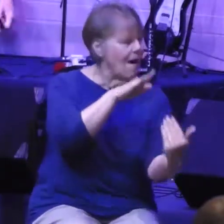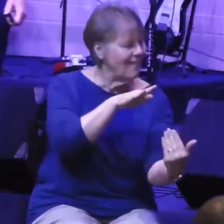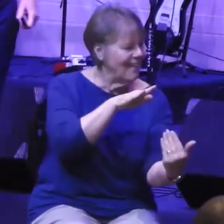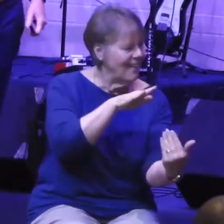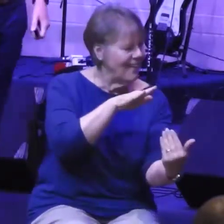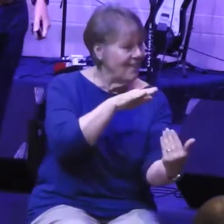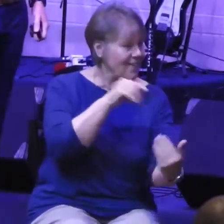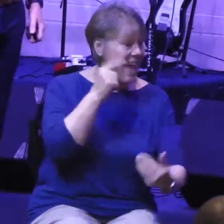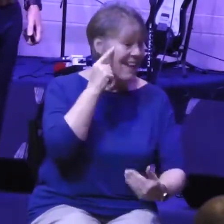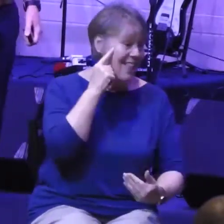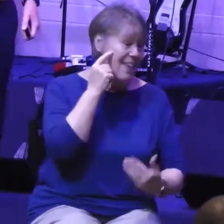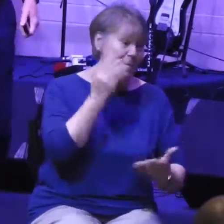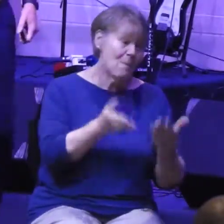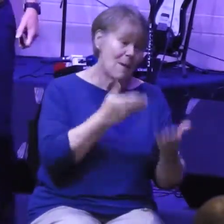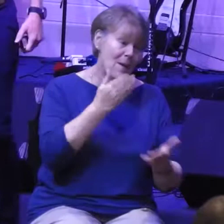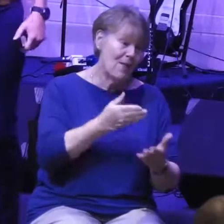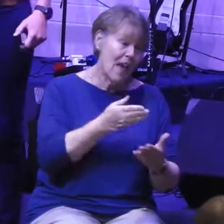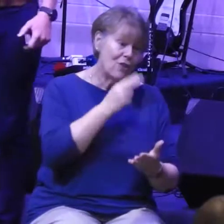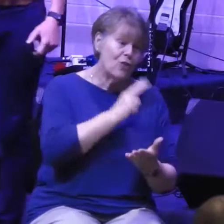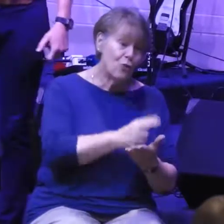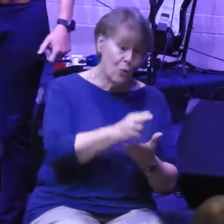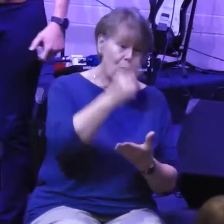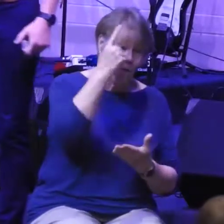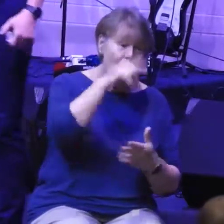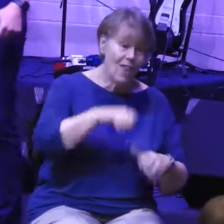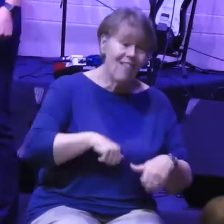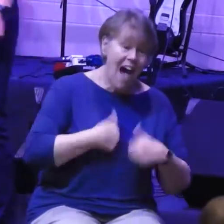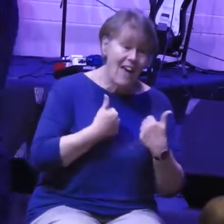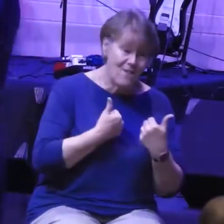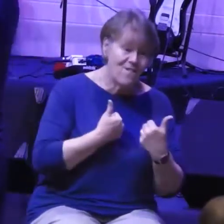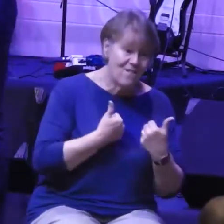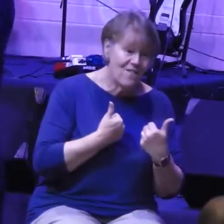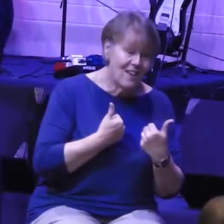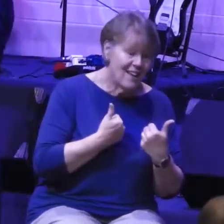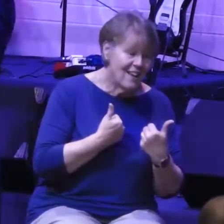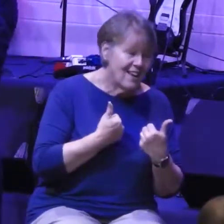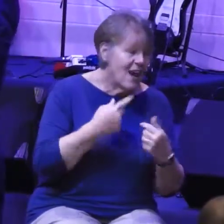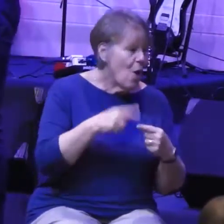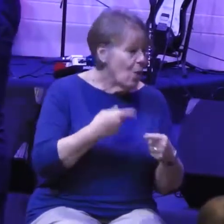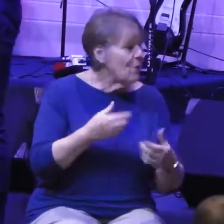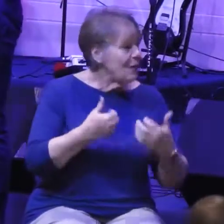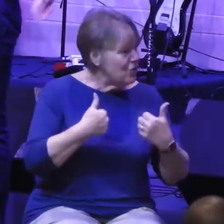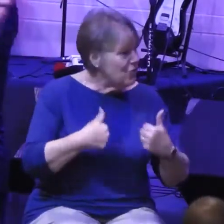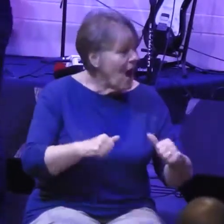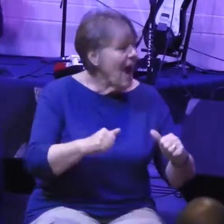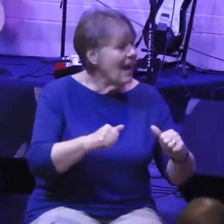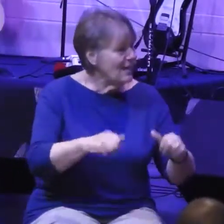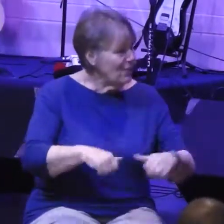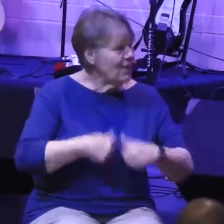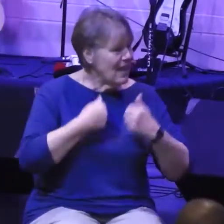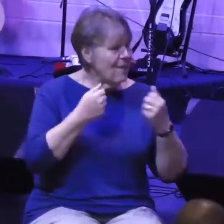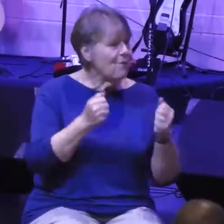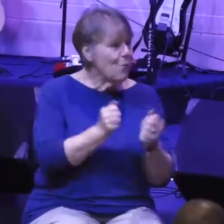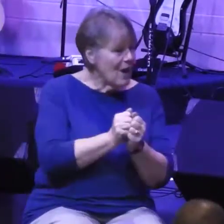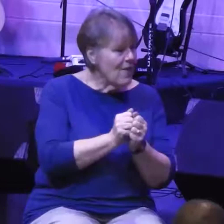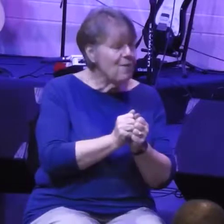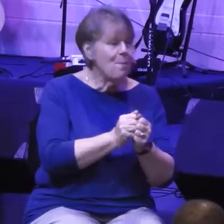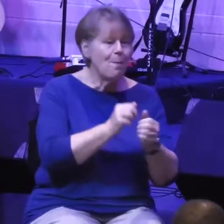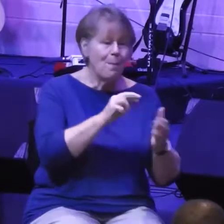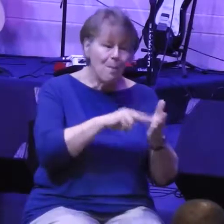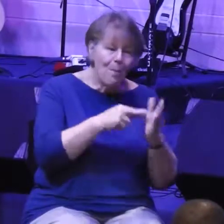for life, when we in life are trying to live with purpose, not just wander along with the winds that the world would